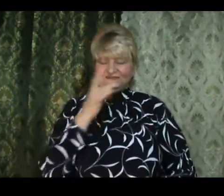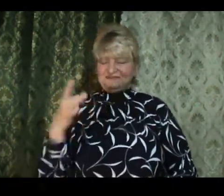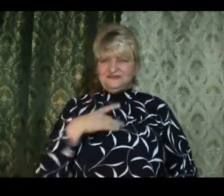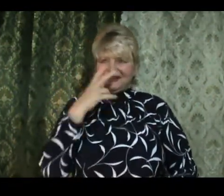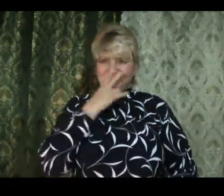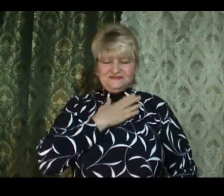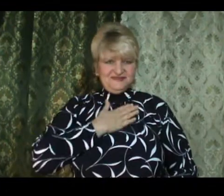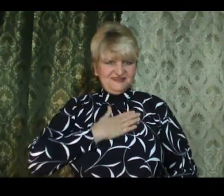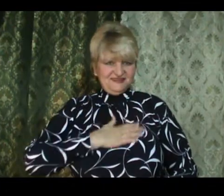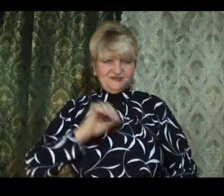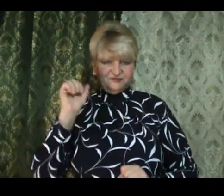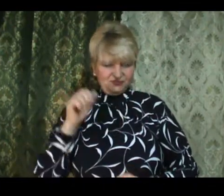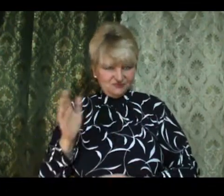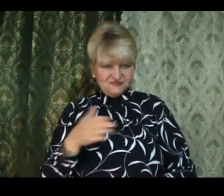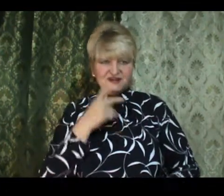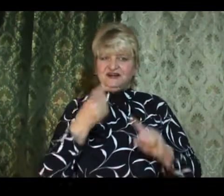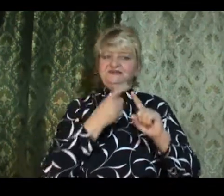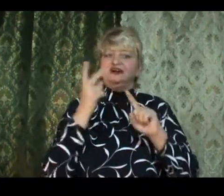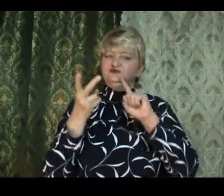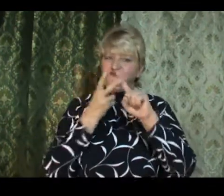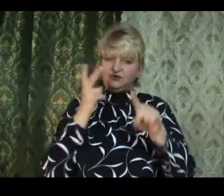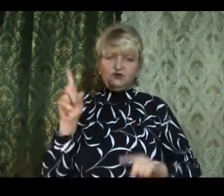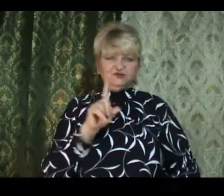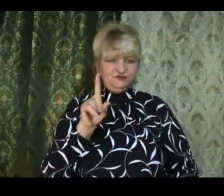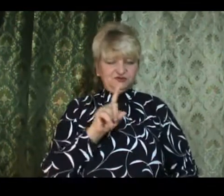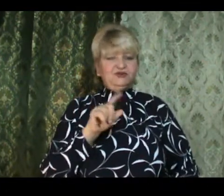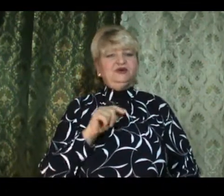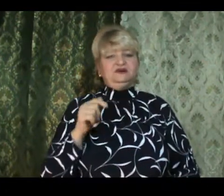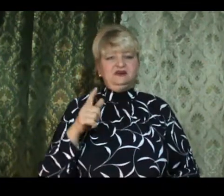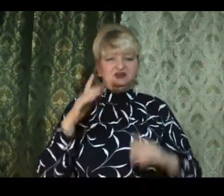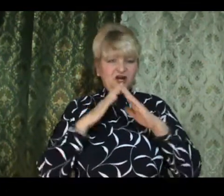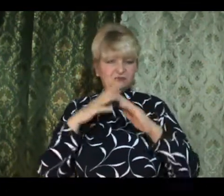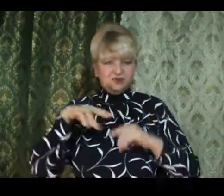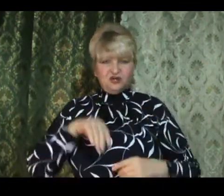On the top... On top...